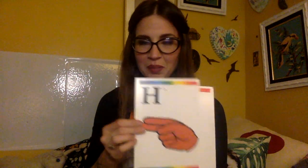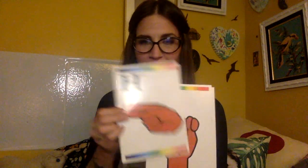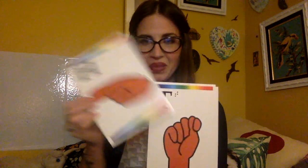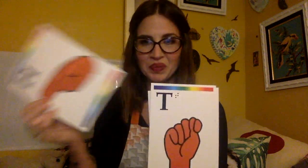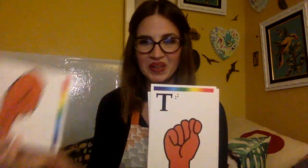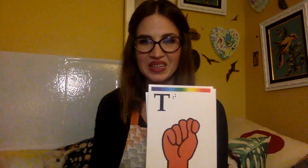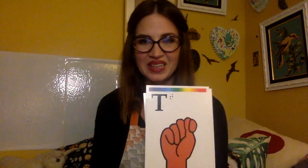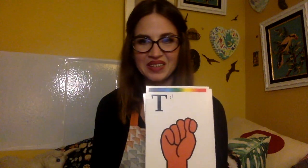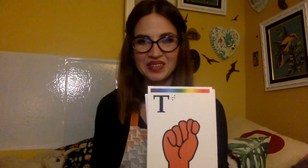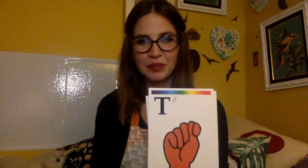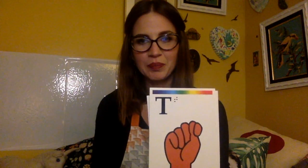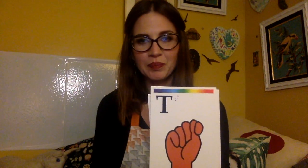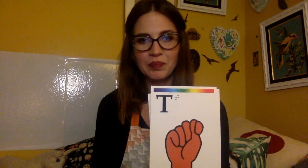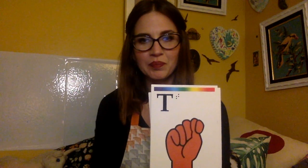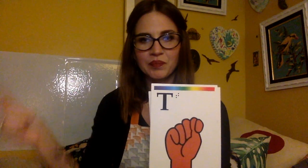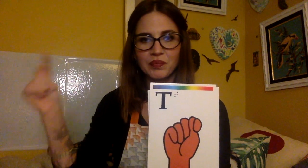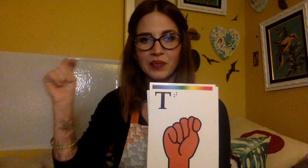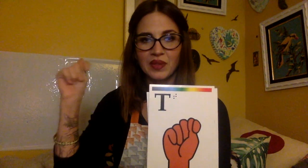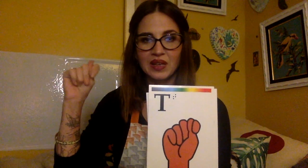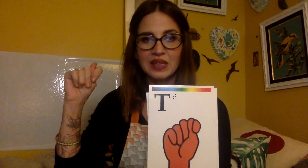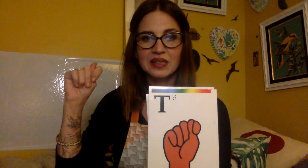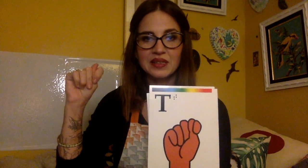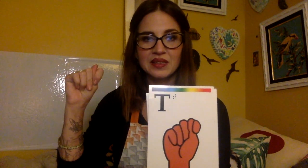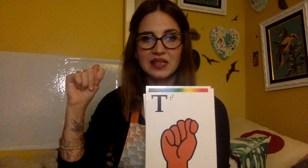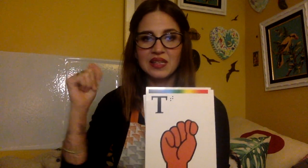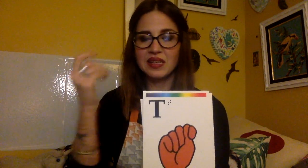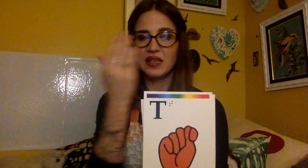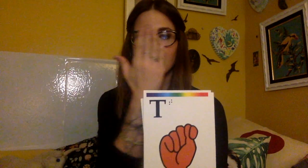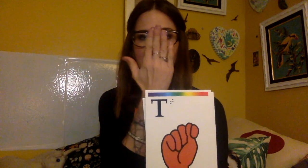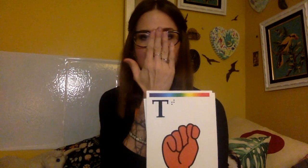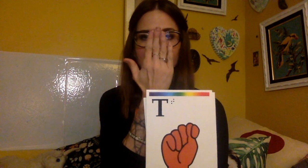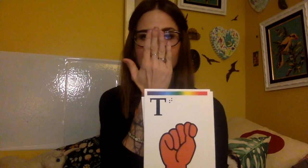breath right there. T, T,